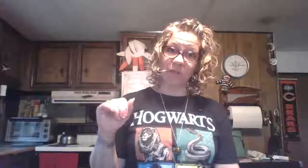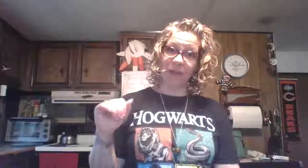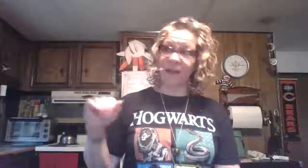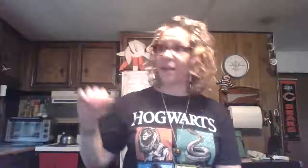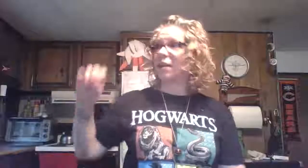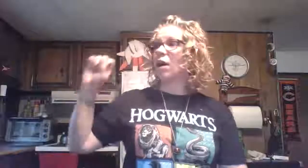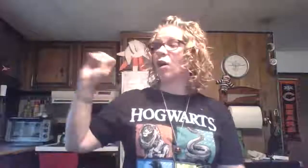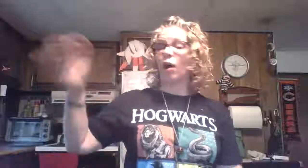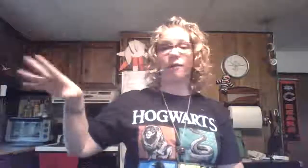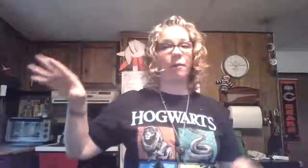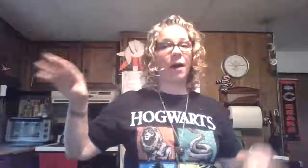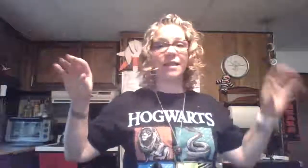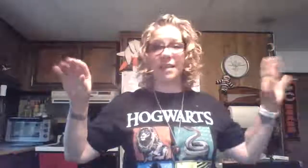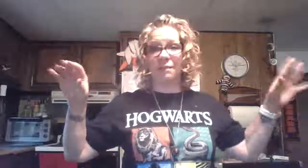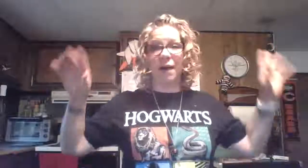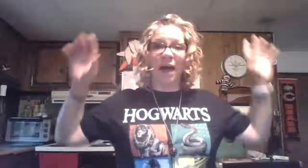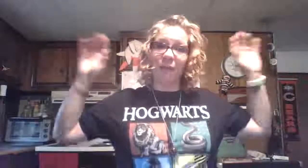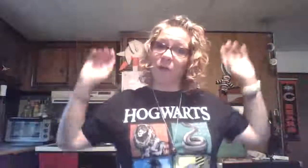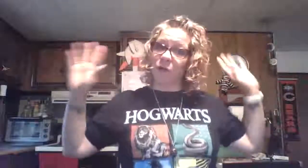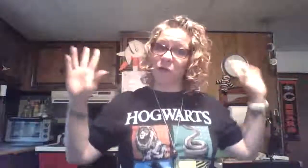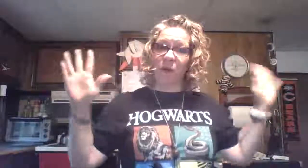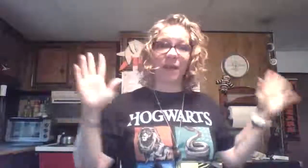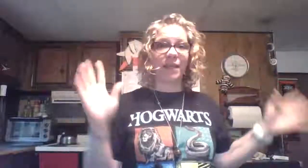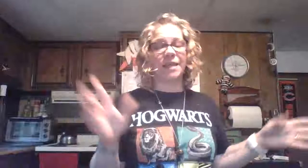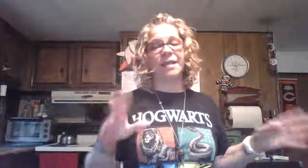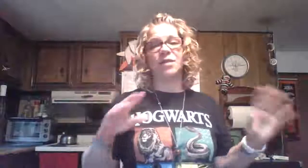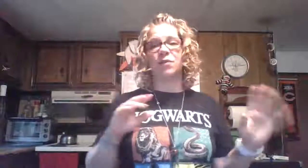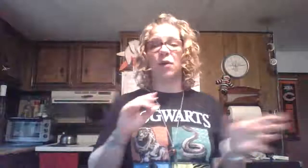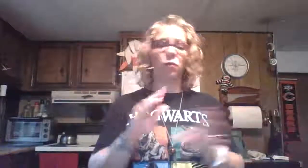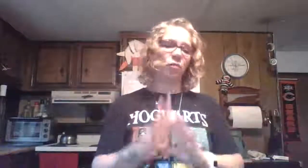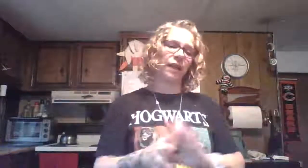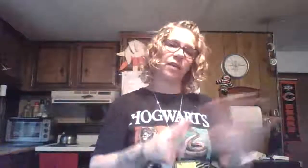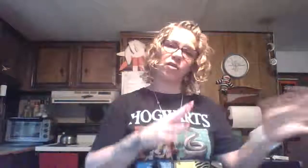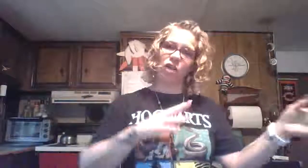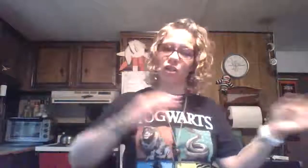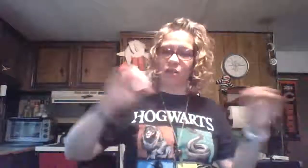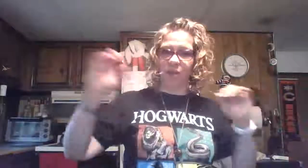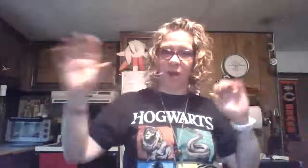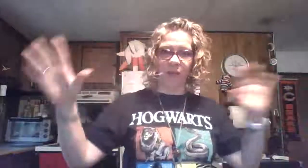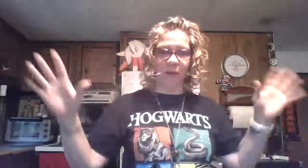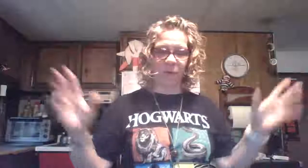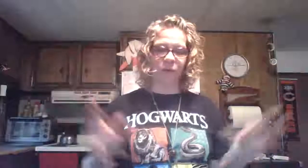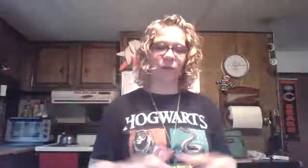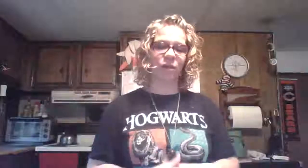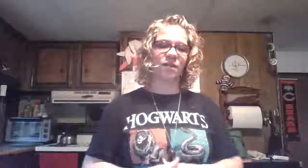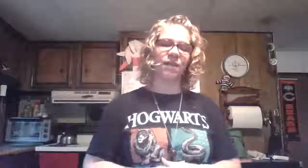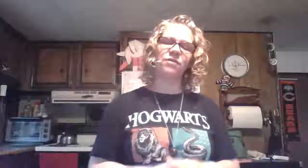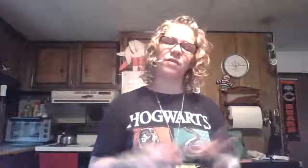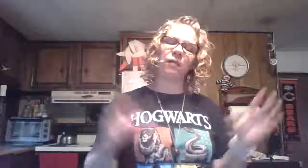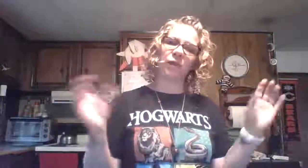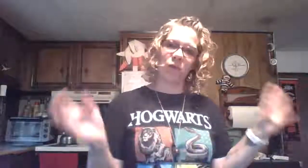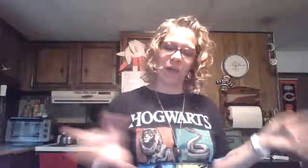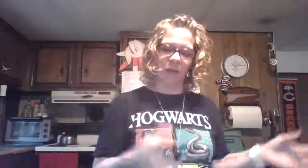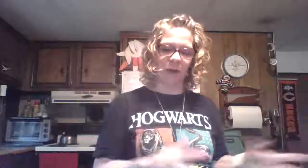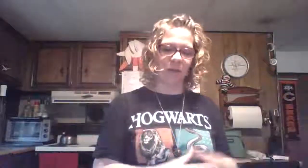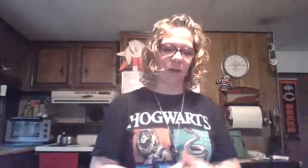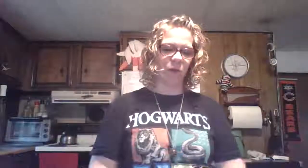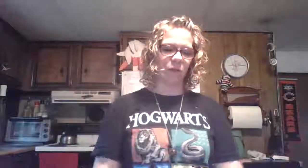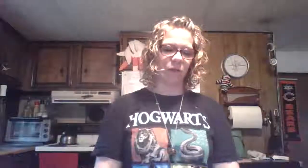pad, coffee pot, teapot, purse, wallet, keys, phone, planner, charger, all that wonderful good stuff. So that way you can grab and go when you